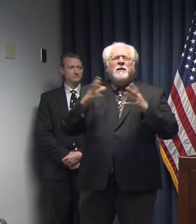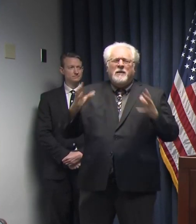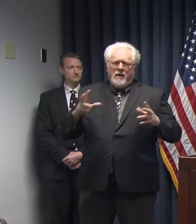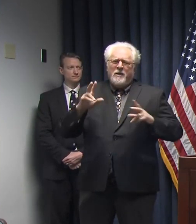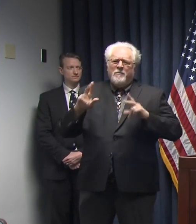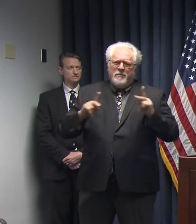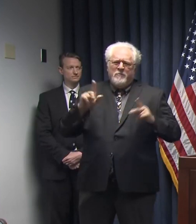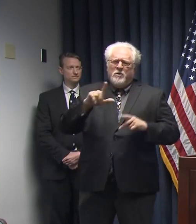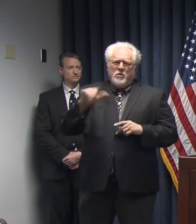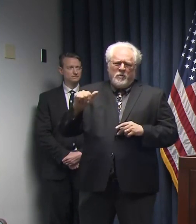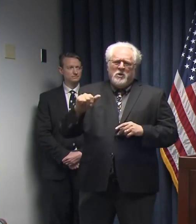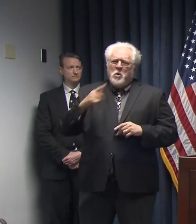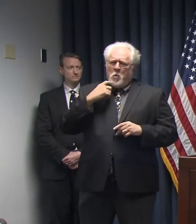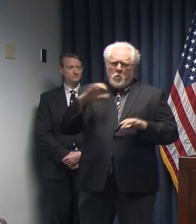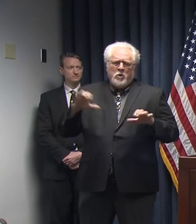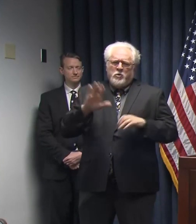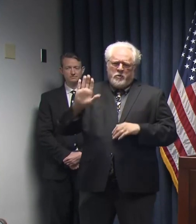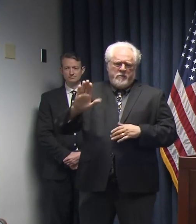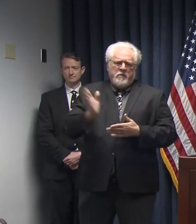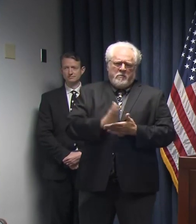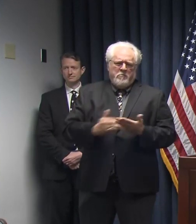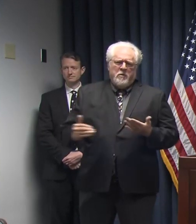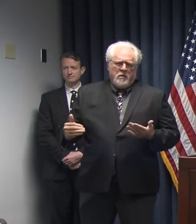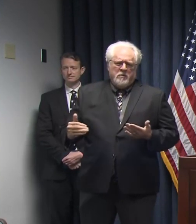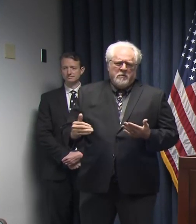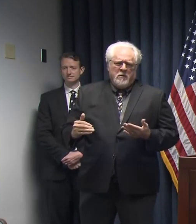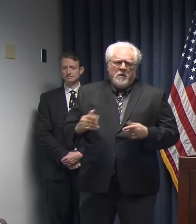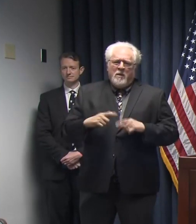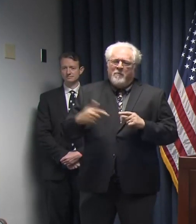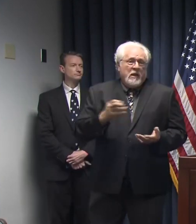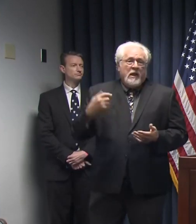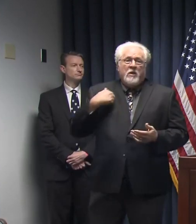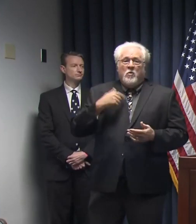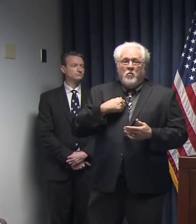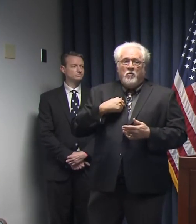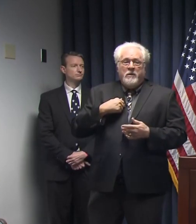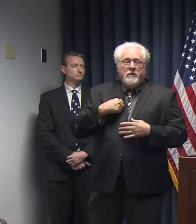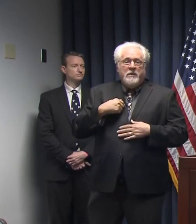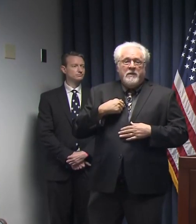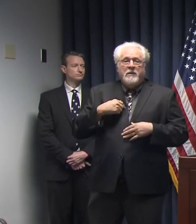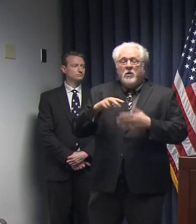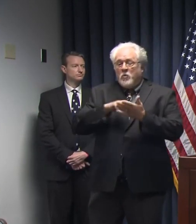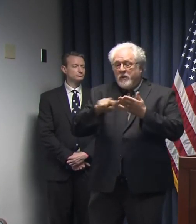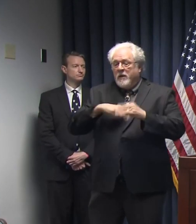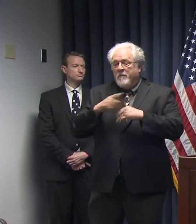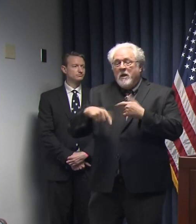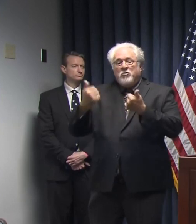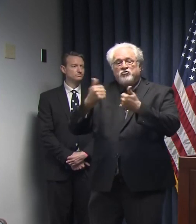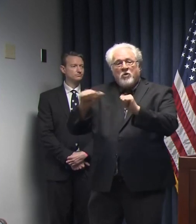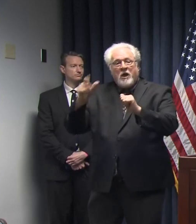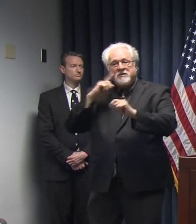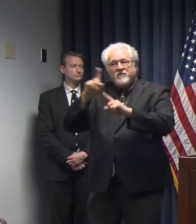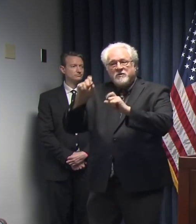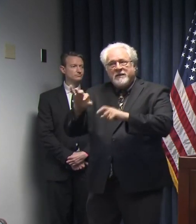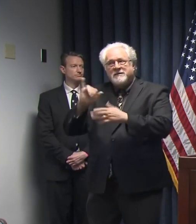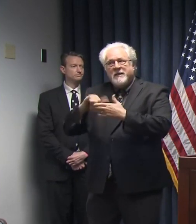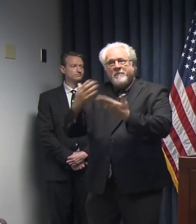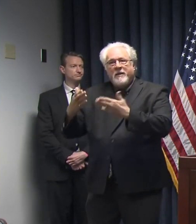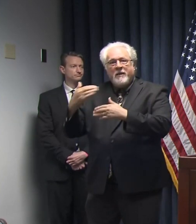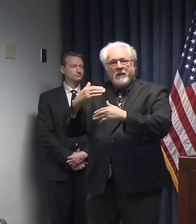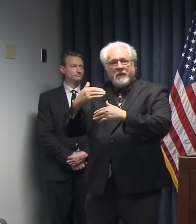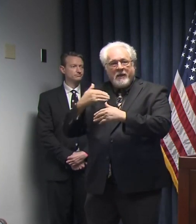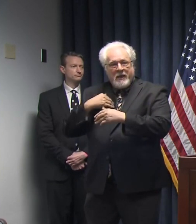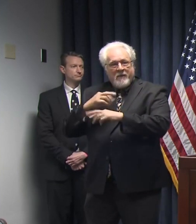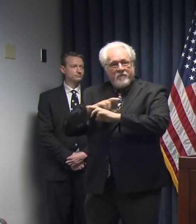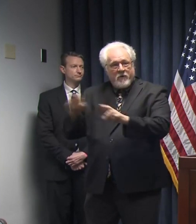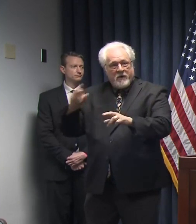Louisianans out there doing their part. But we know that we can do better. We on tests that might be available in as